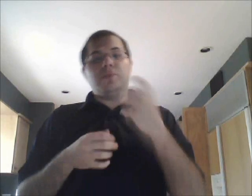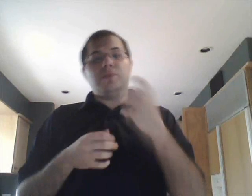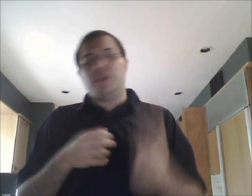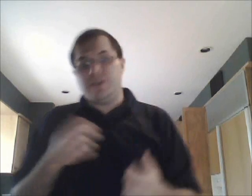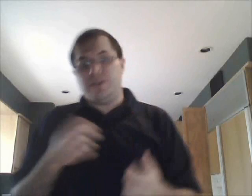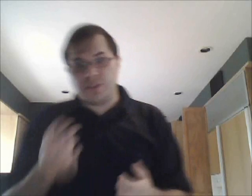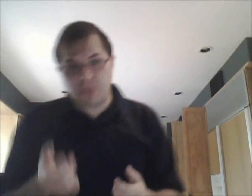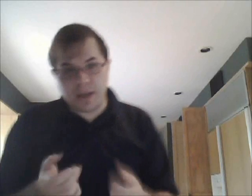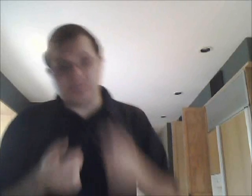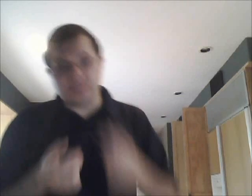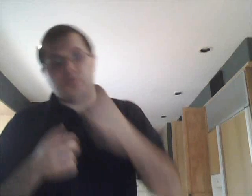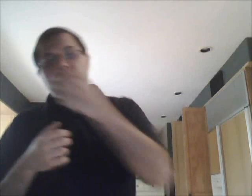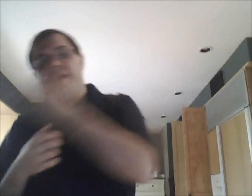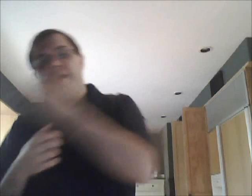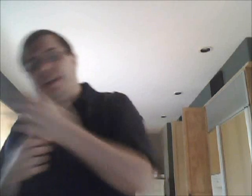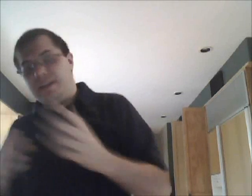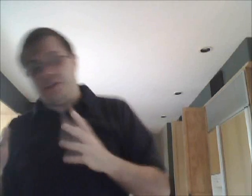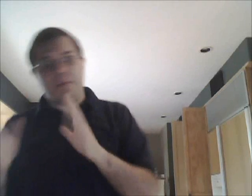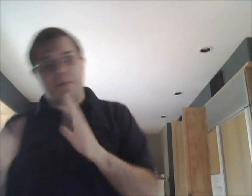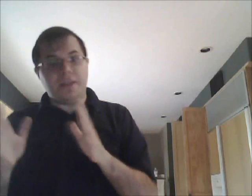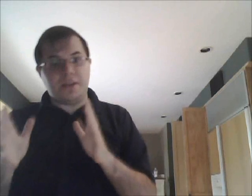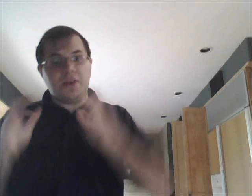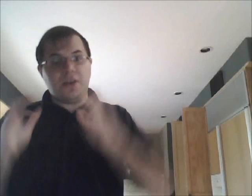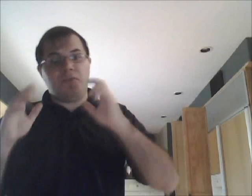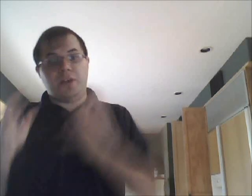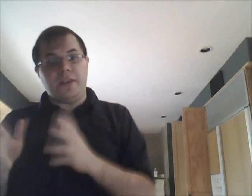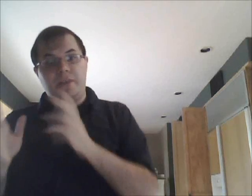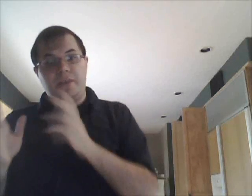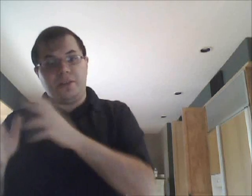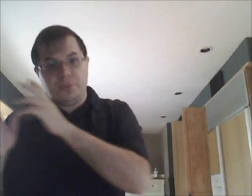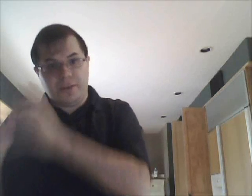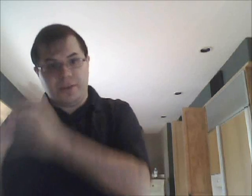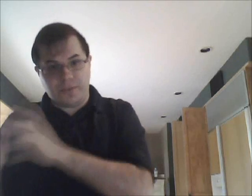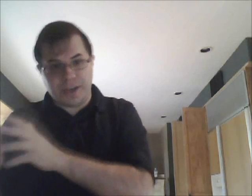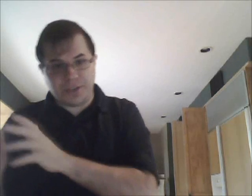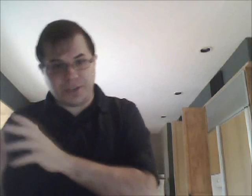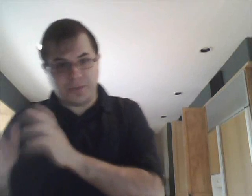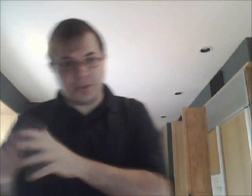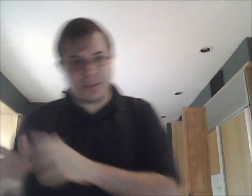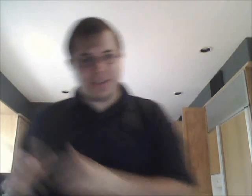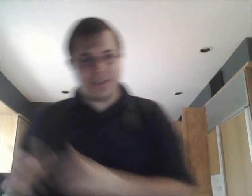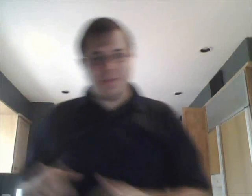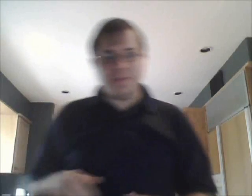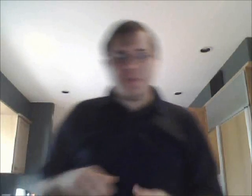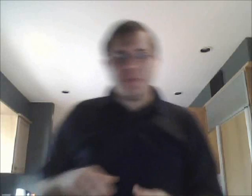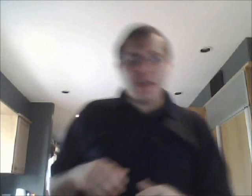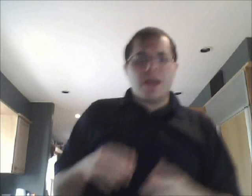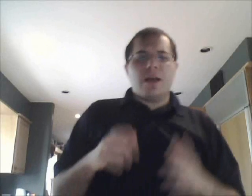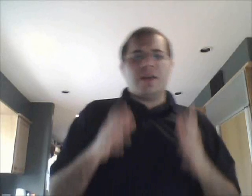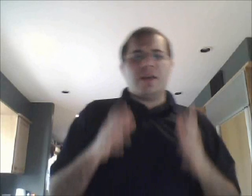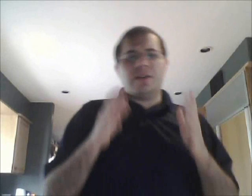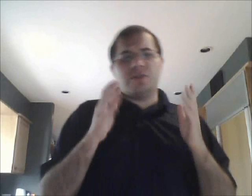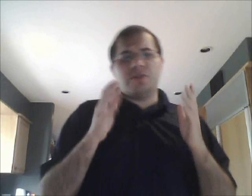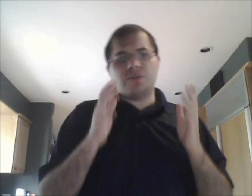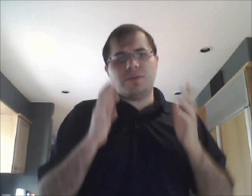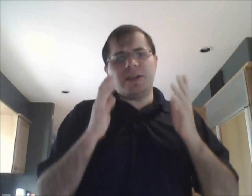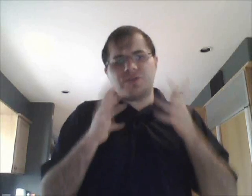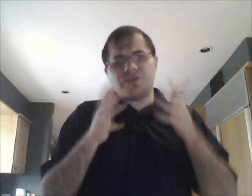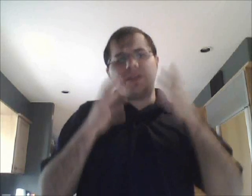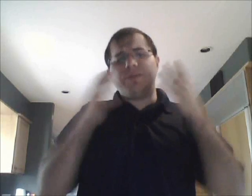look at your threads look at anything you need for any valuable information for your system. So Dennis Ritchie